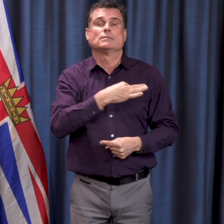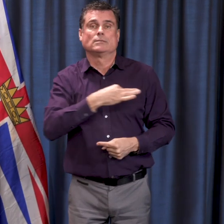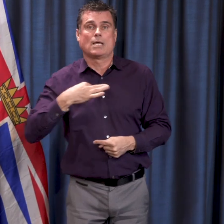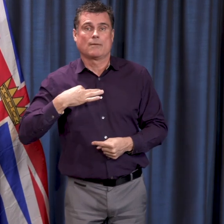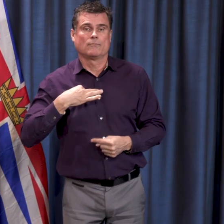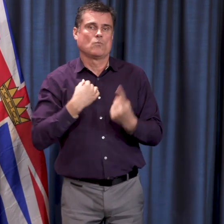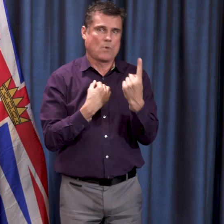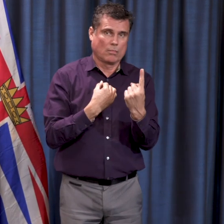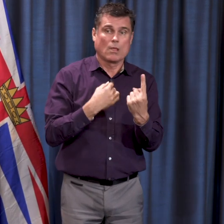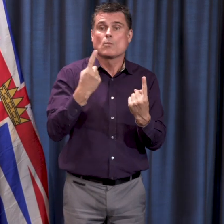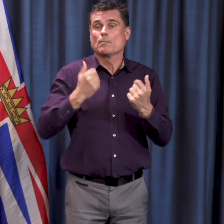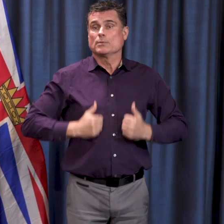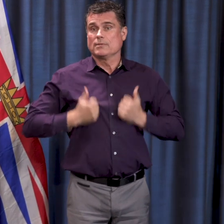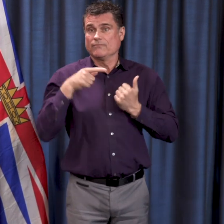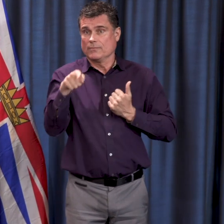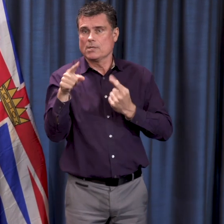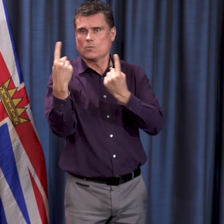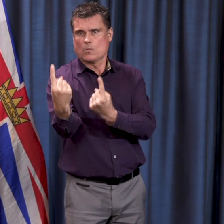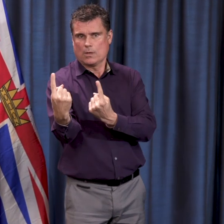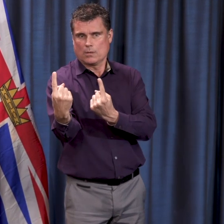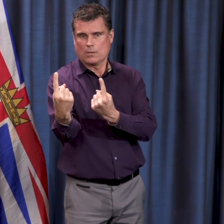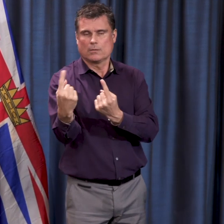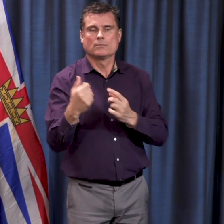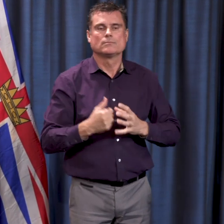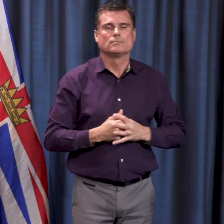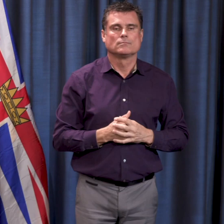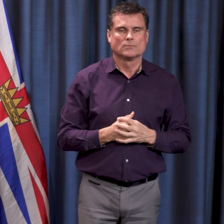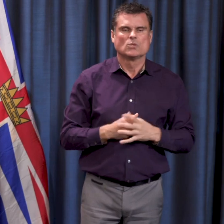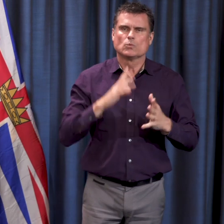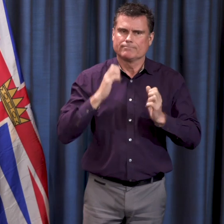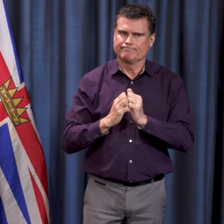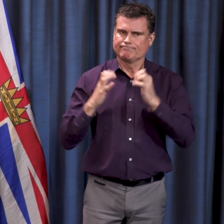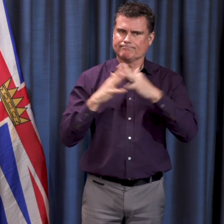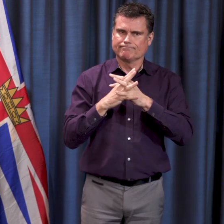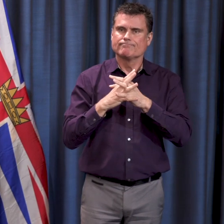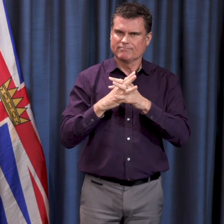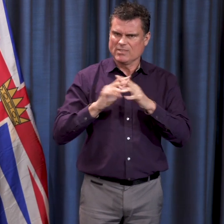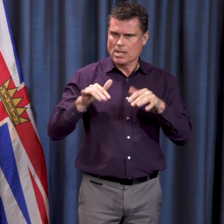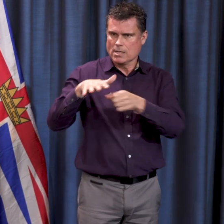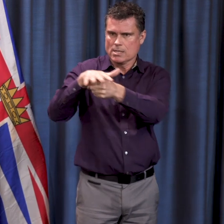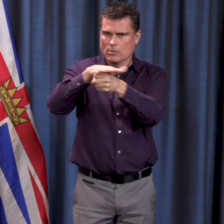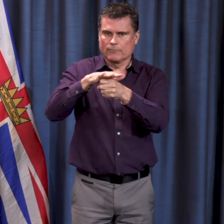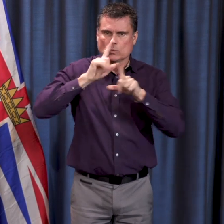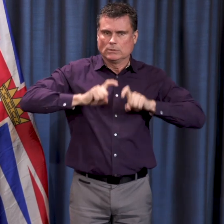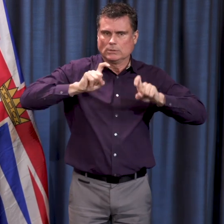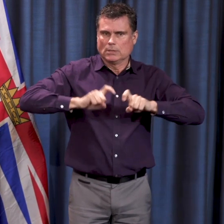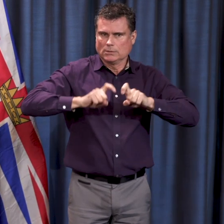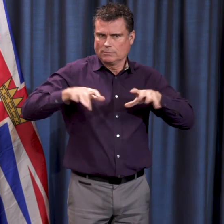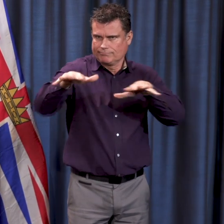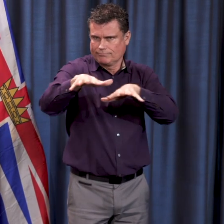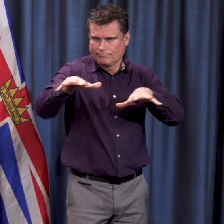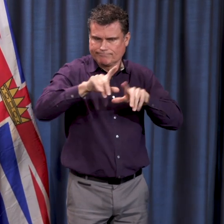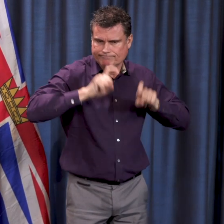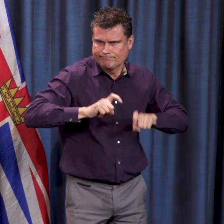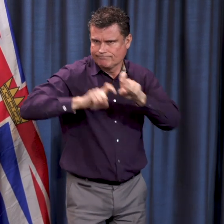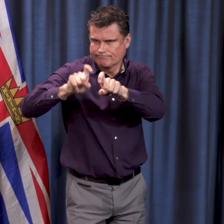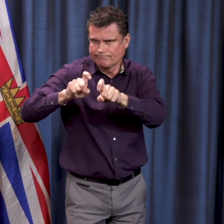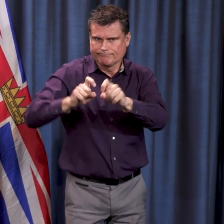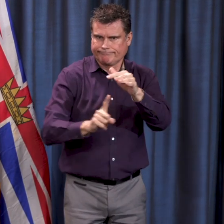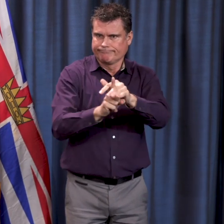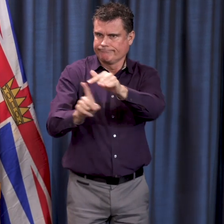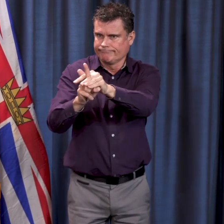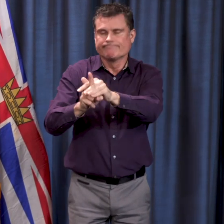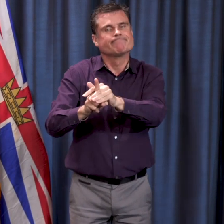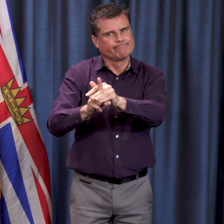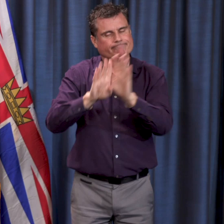outbreak protocols are being implemented at both those facilities and continue at the other long-term care and assisted